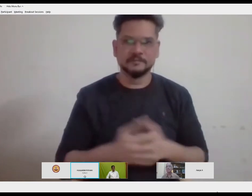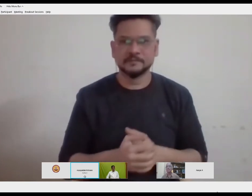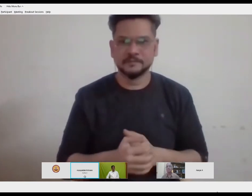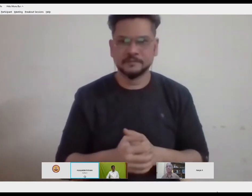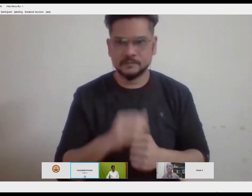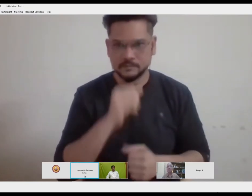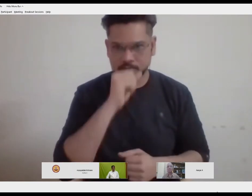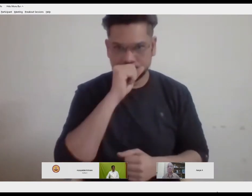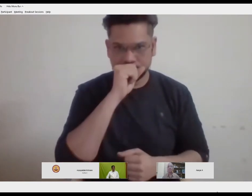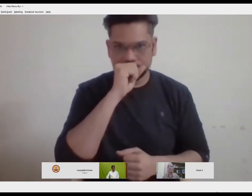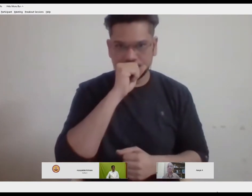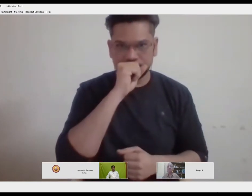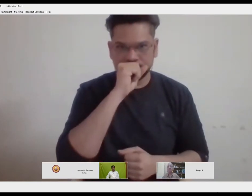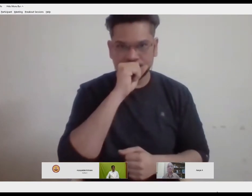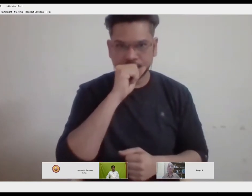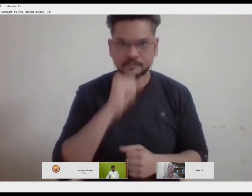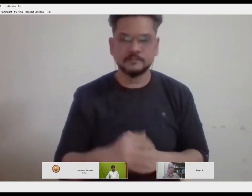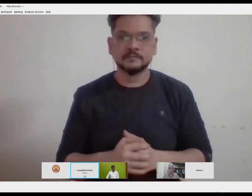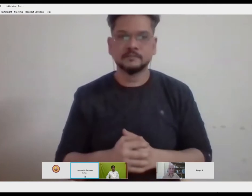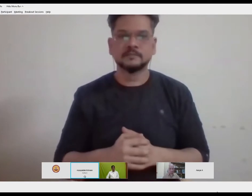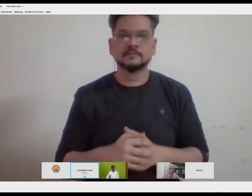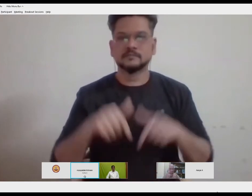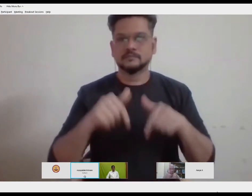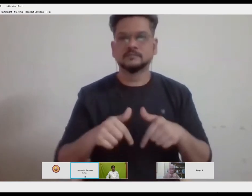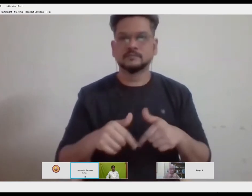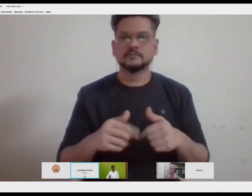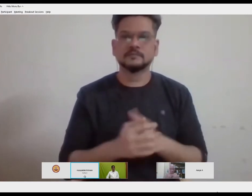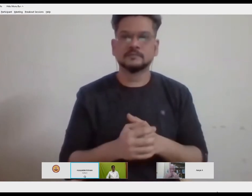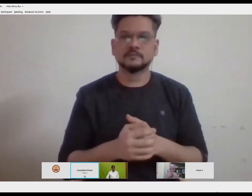so I'll give the floor up to Mr Gopalakrishnan